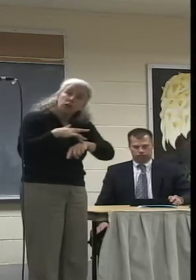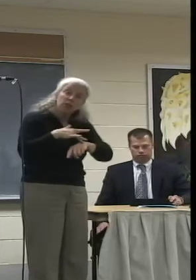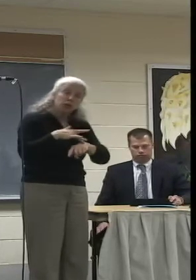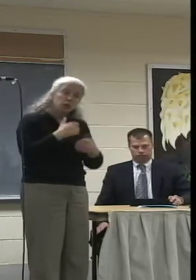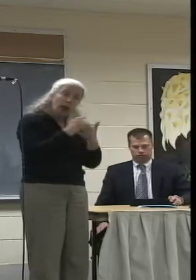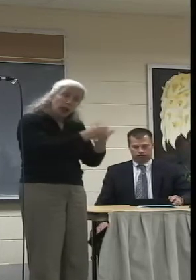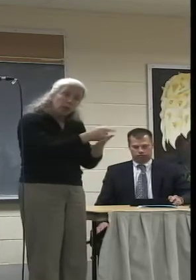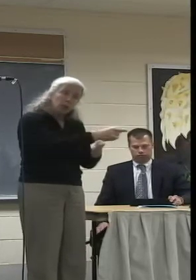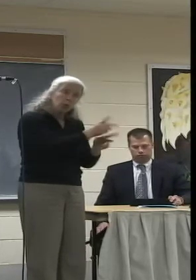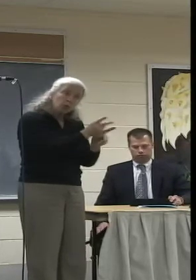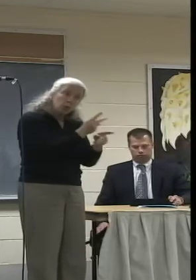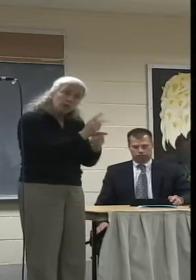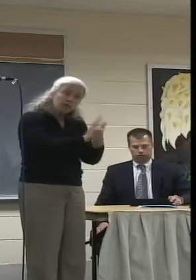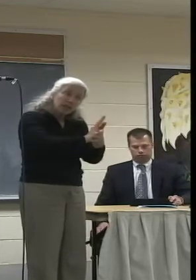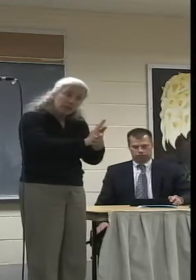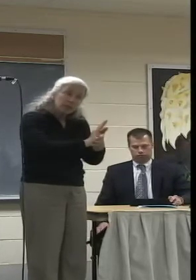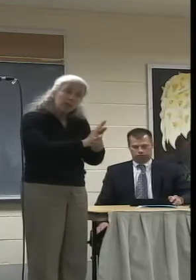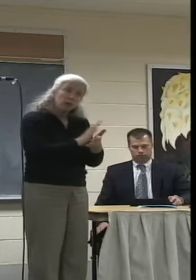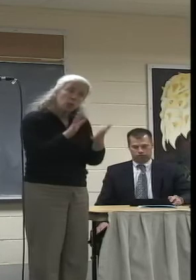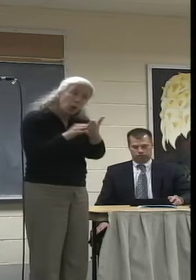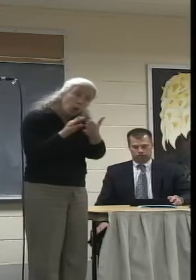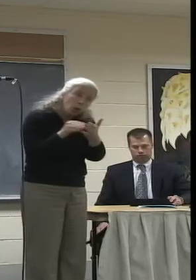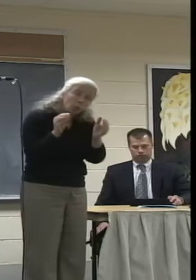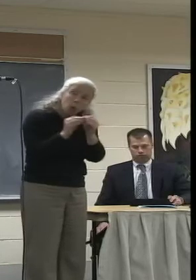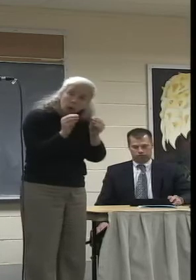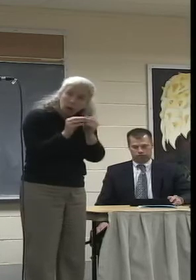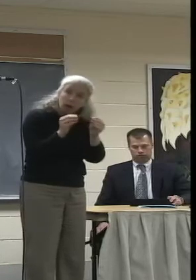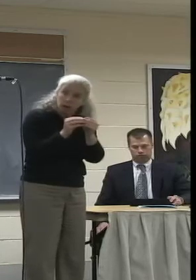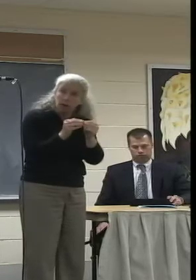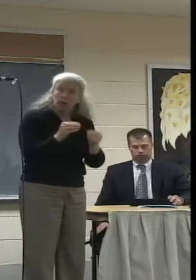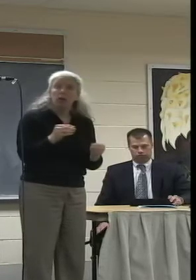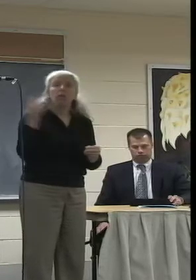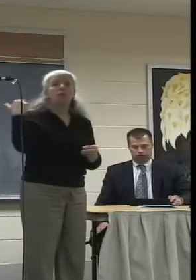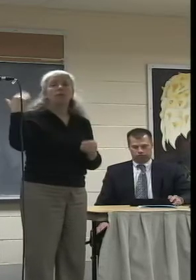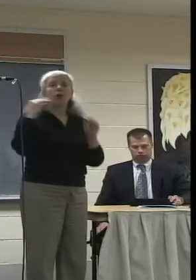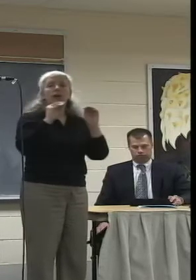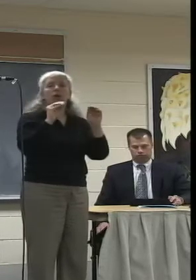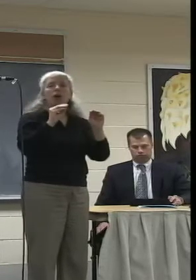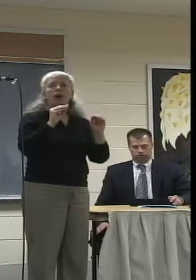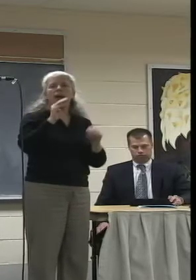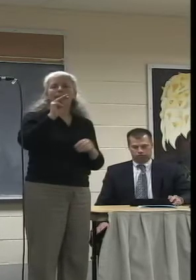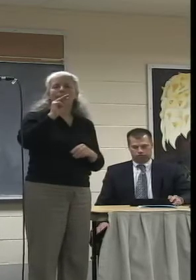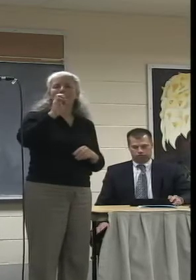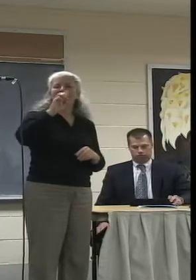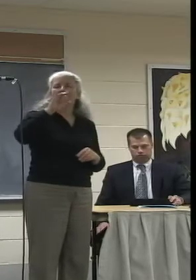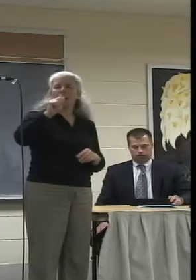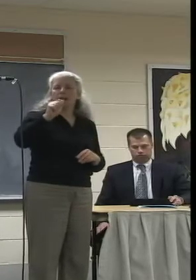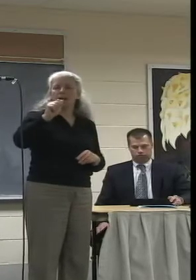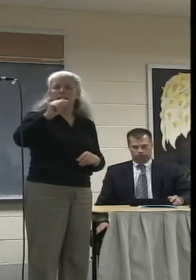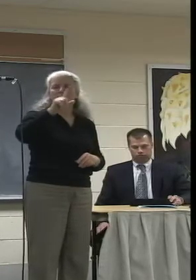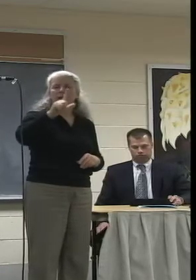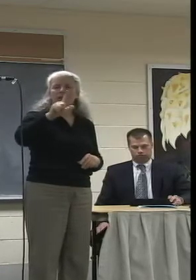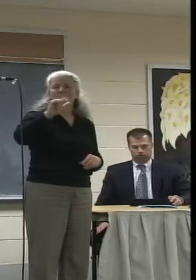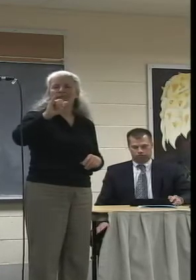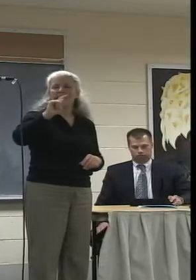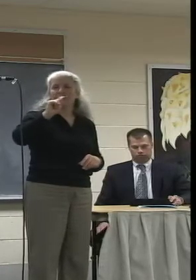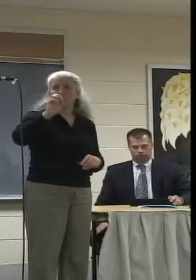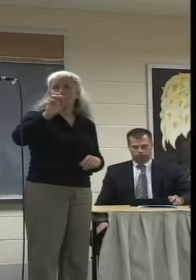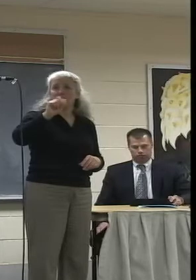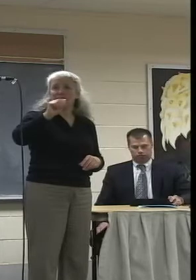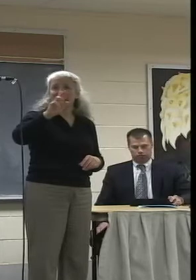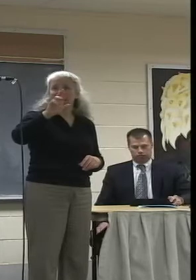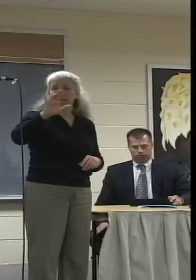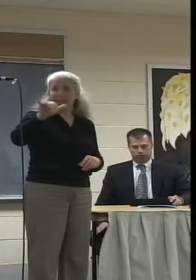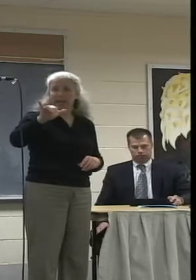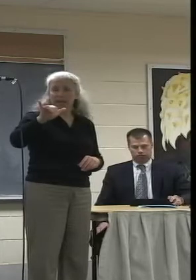production, and for further education. When I taught media literacy in particular at the high school,